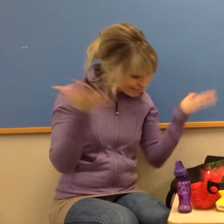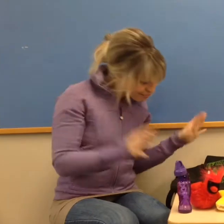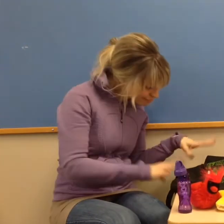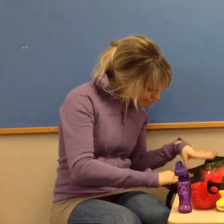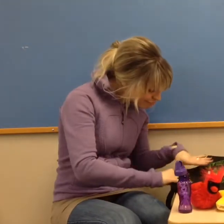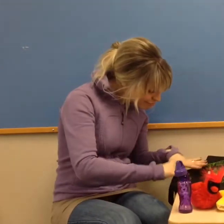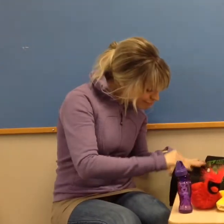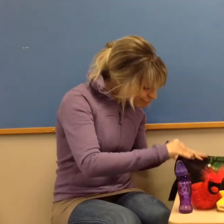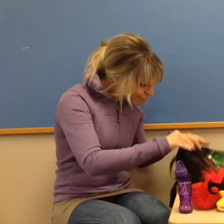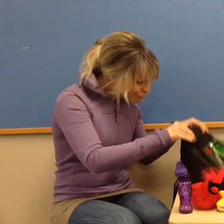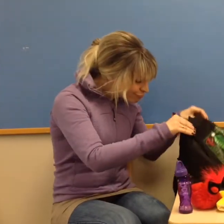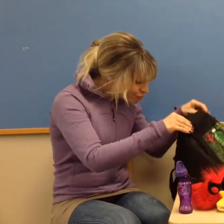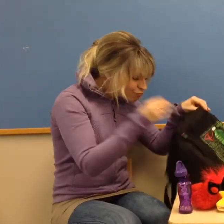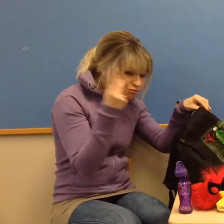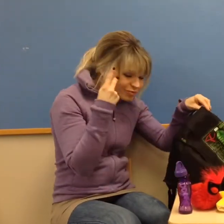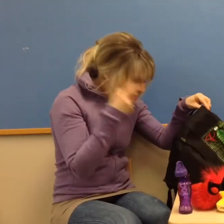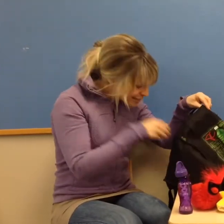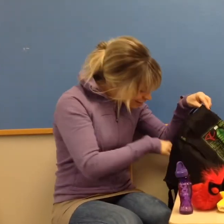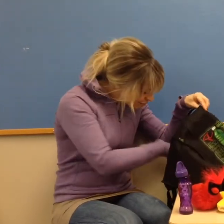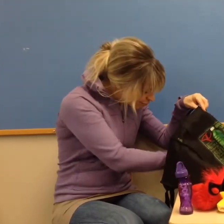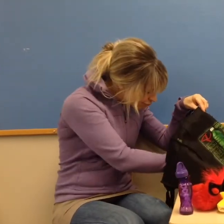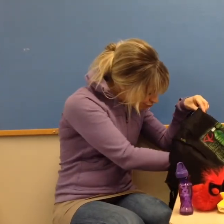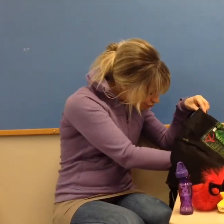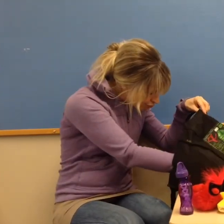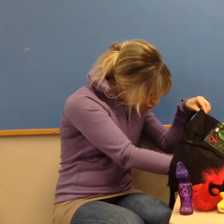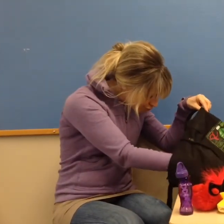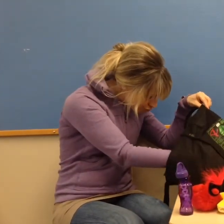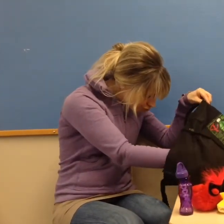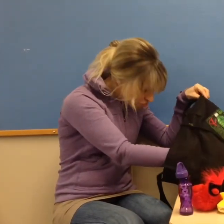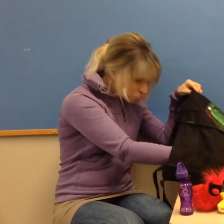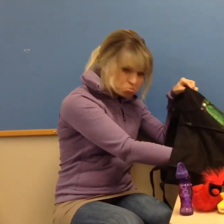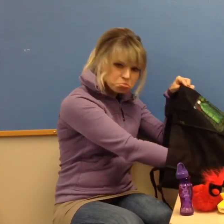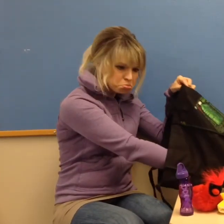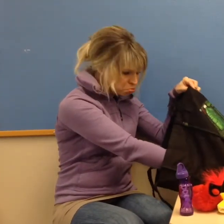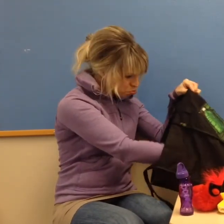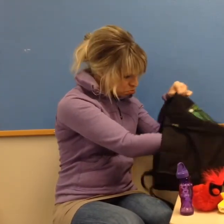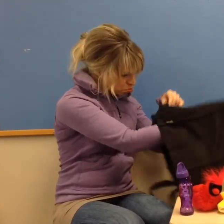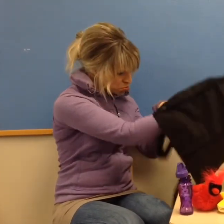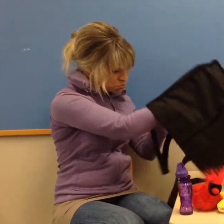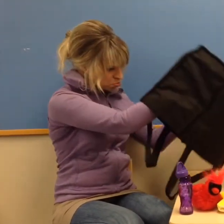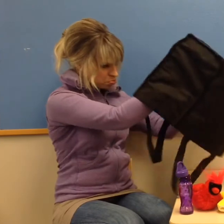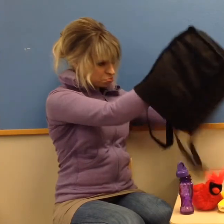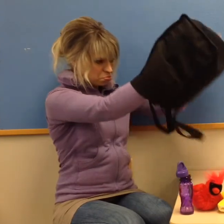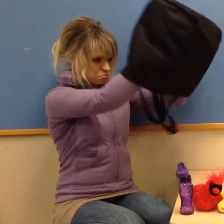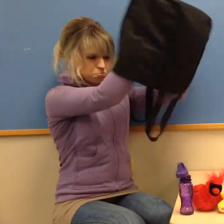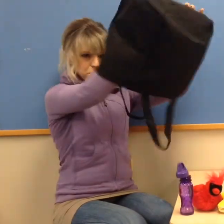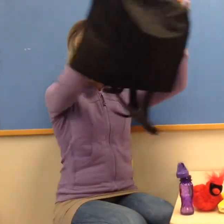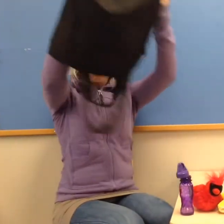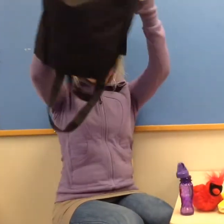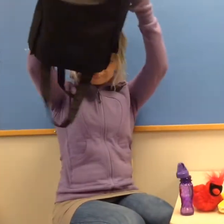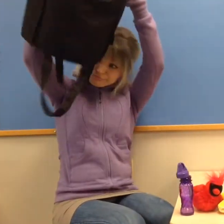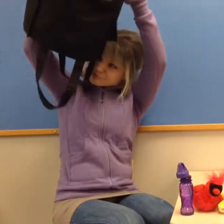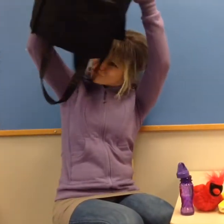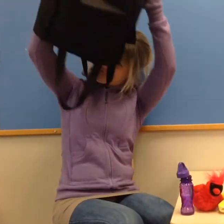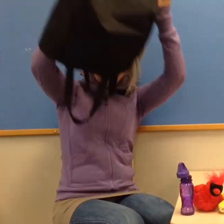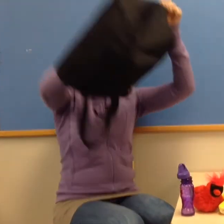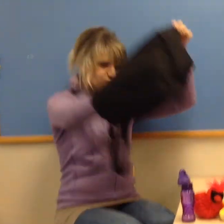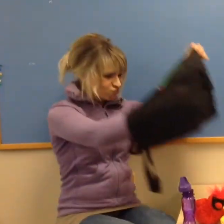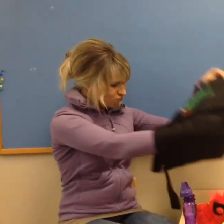Okay. what was the name? just drop that down. Let's see. What was that name? It's one last century. A